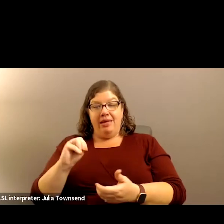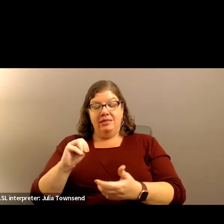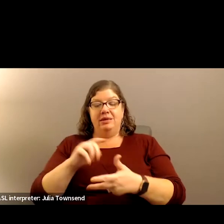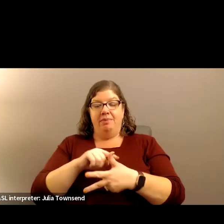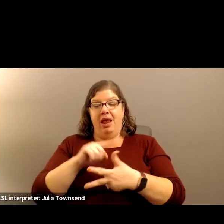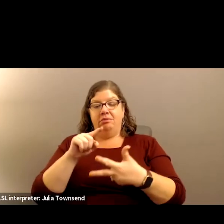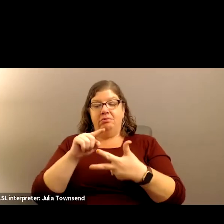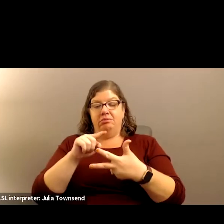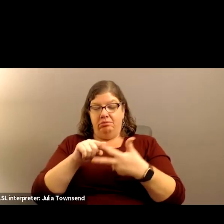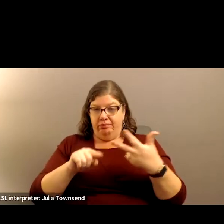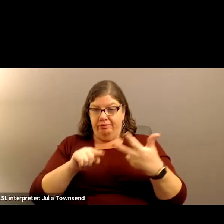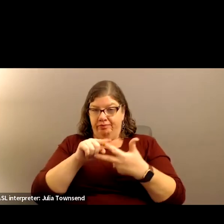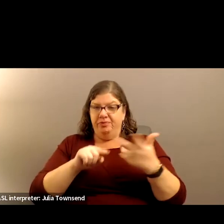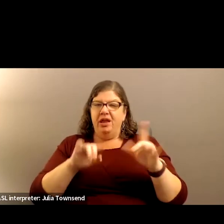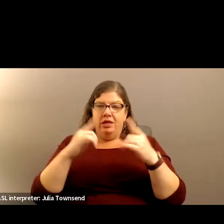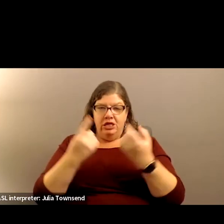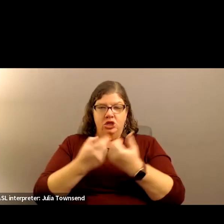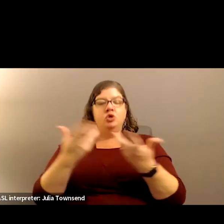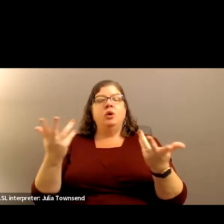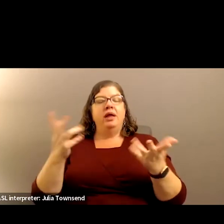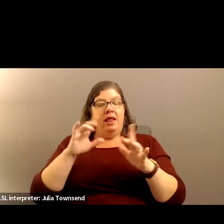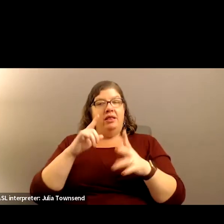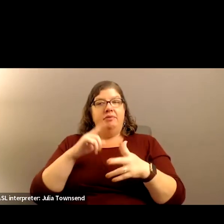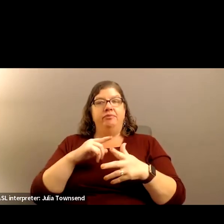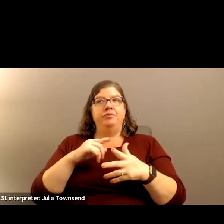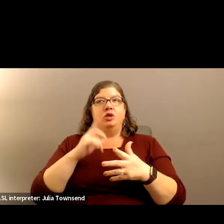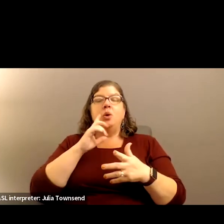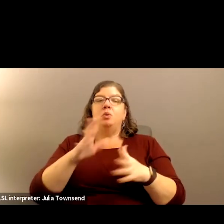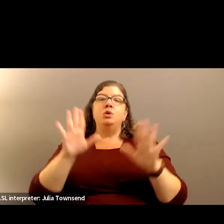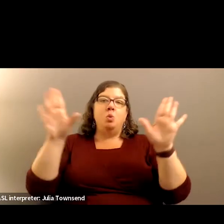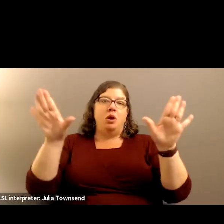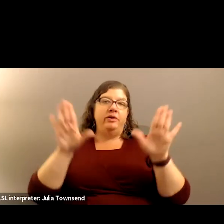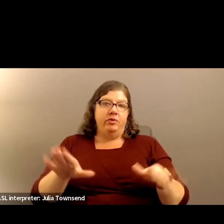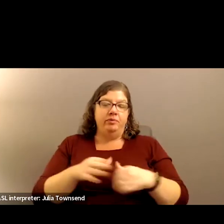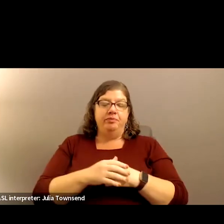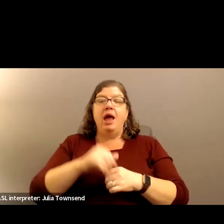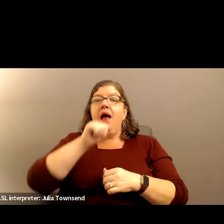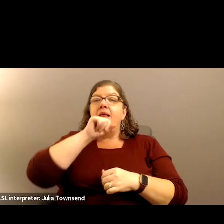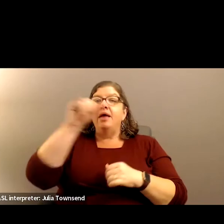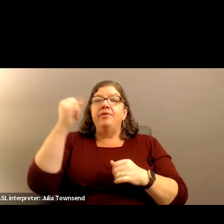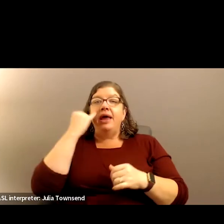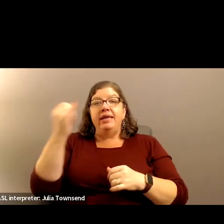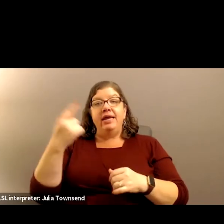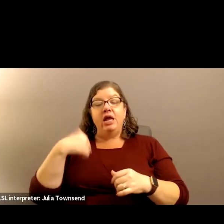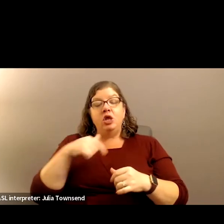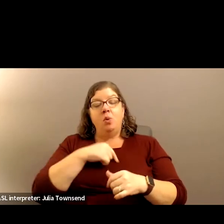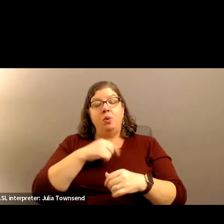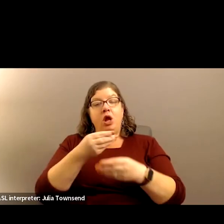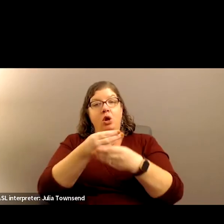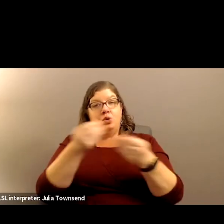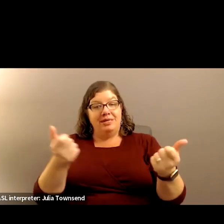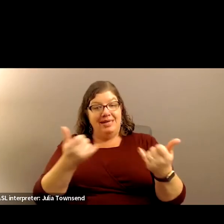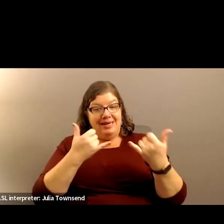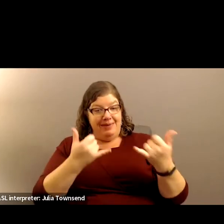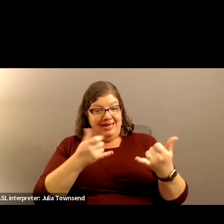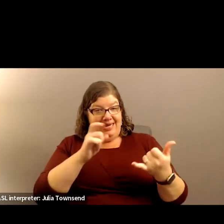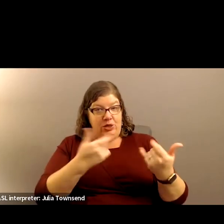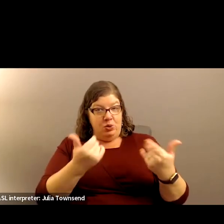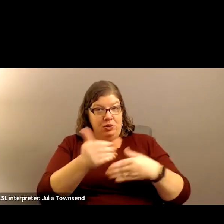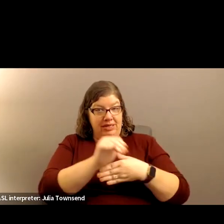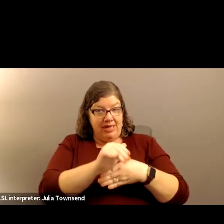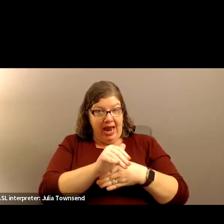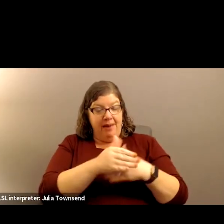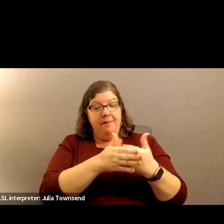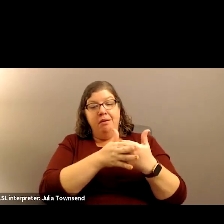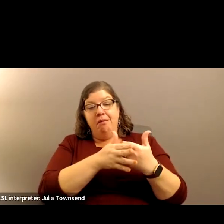and the district. So wonderful. I love the idea that we are addressing the immediate need tonight, but